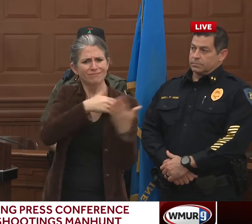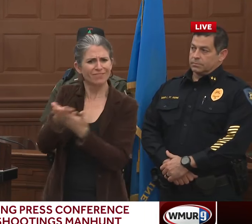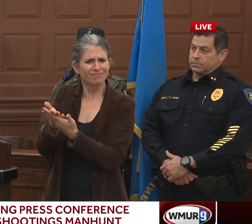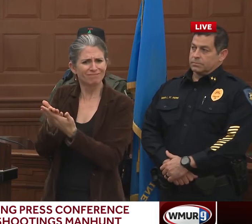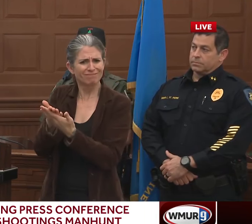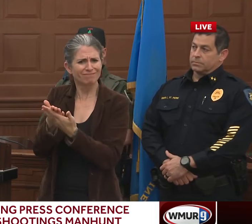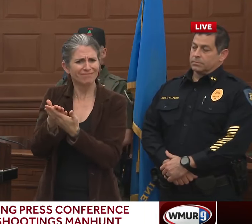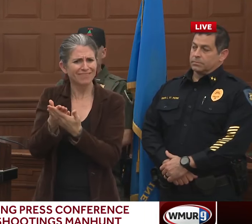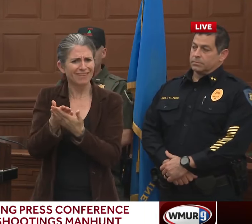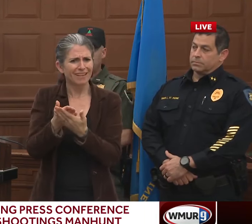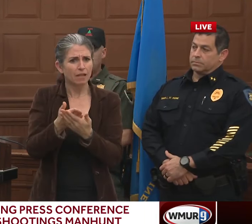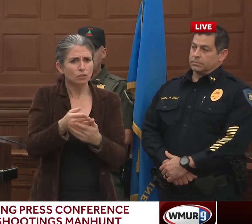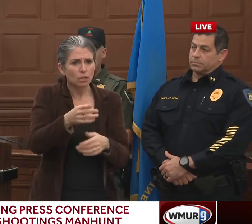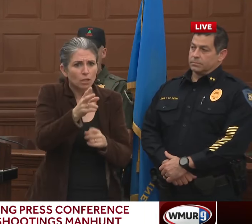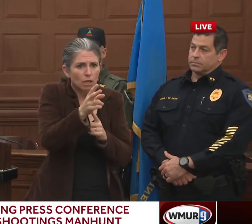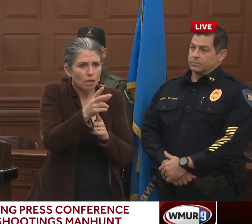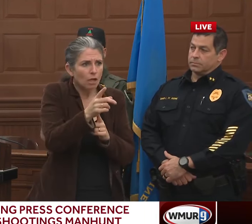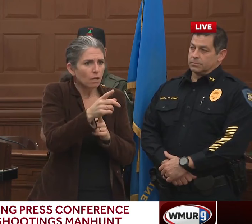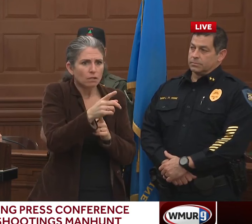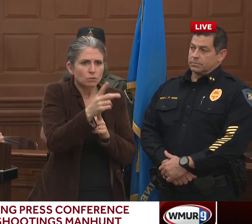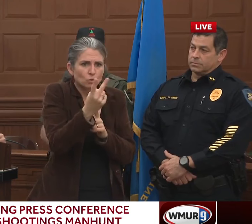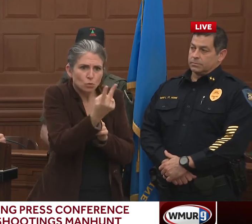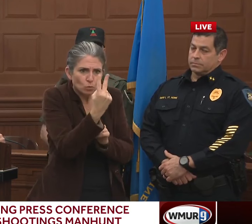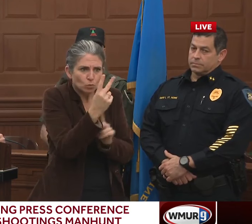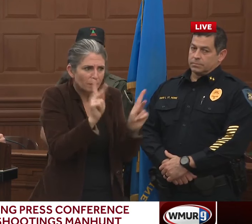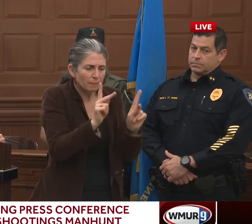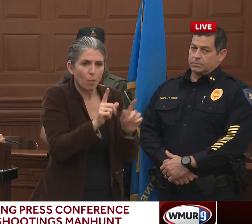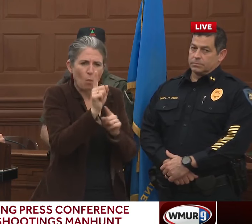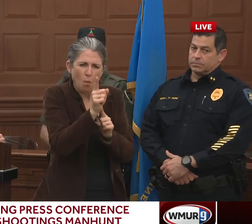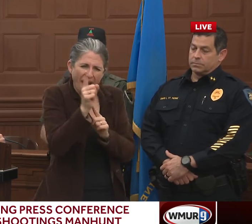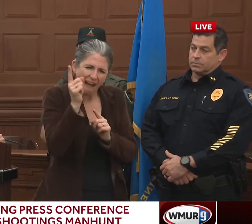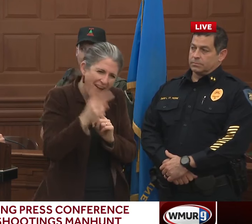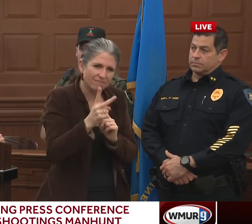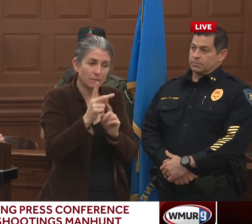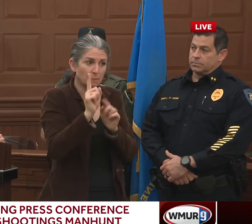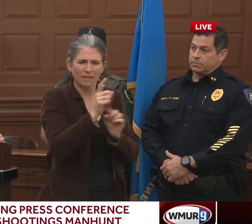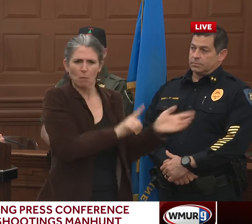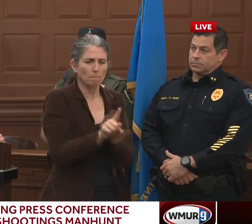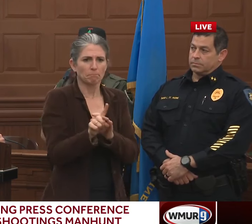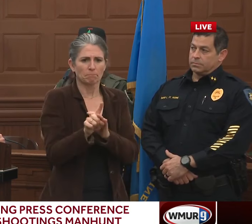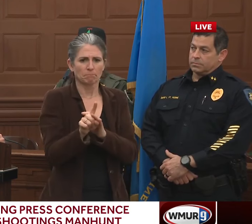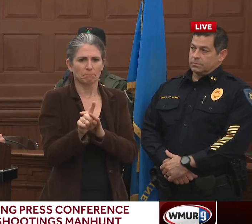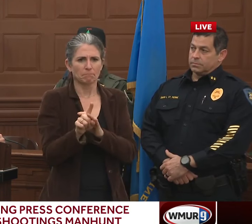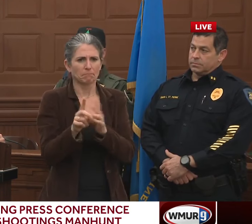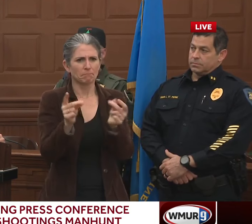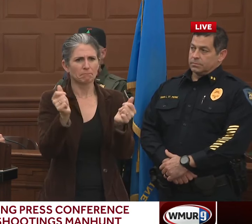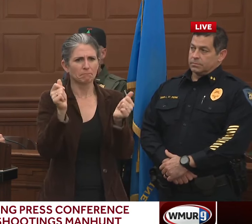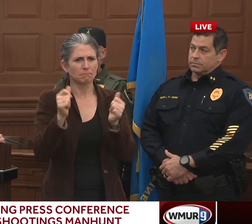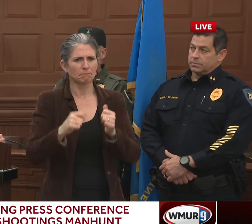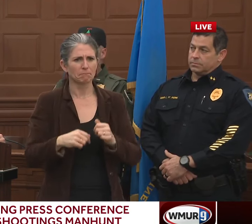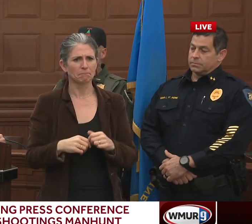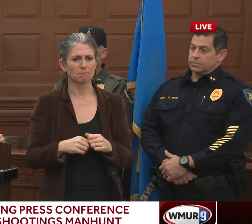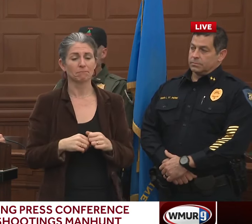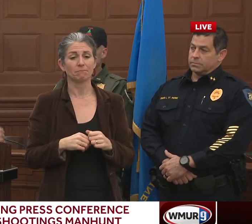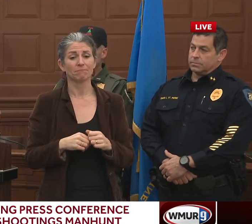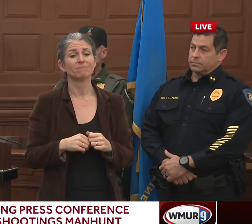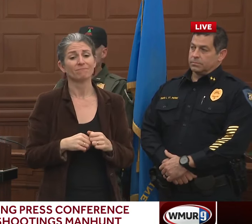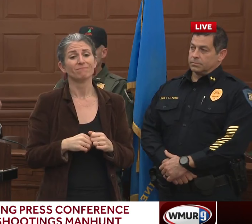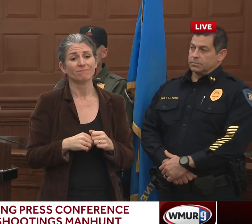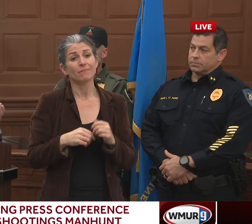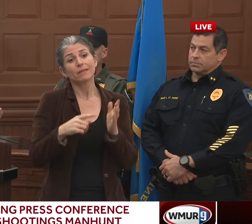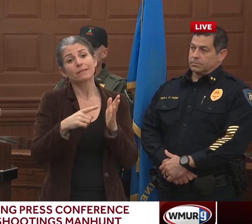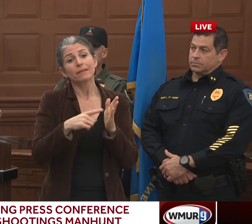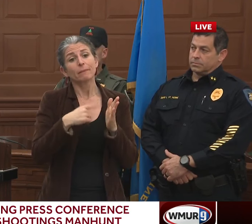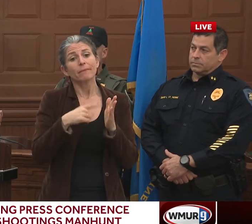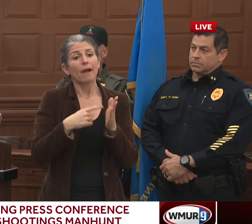or the initial uniform police officer's response. And that's not uncommon from a police standpoint. Sometimes you've got months where you're thinking,